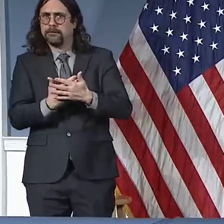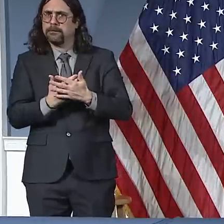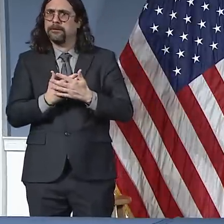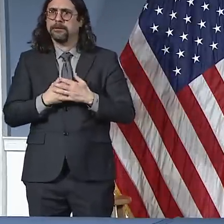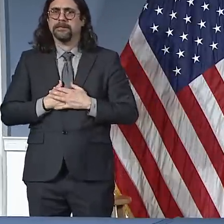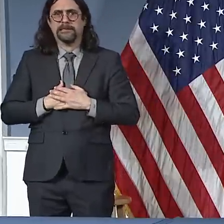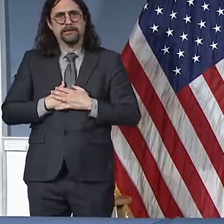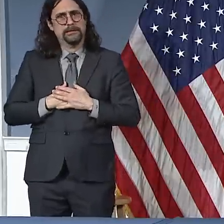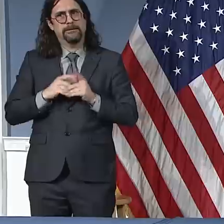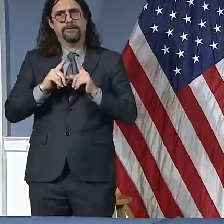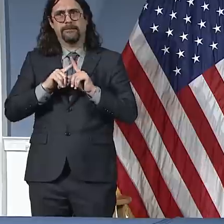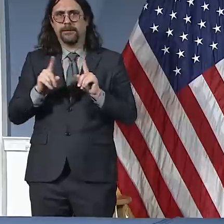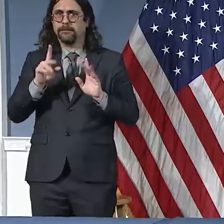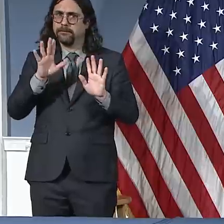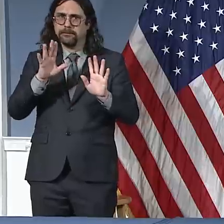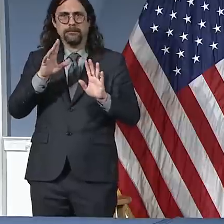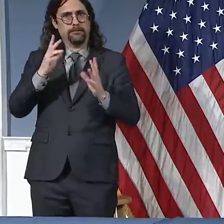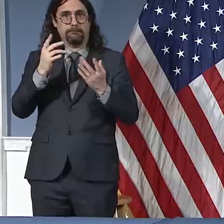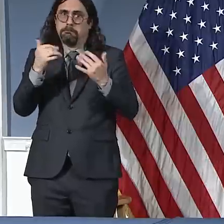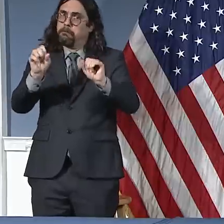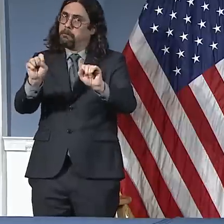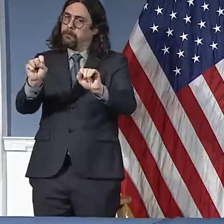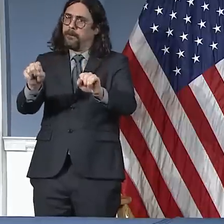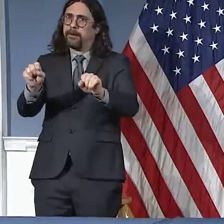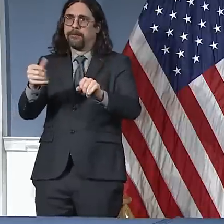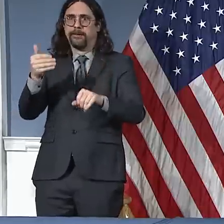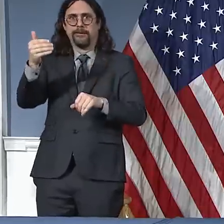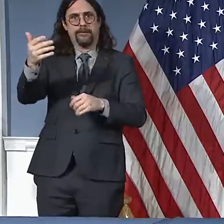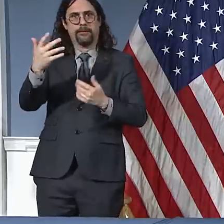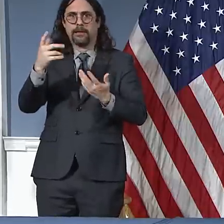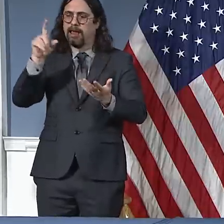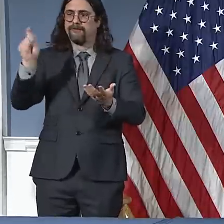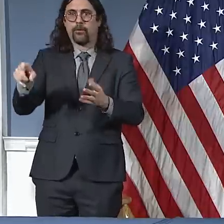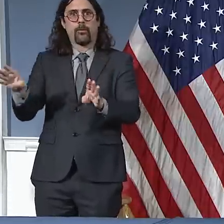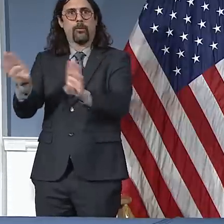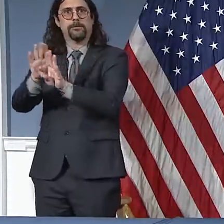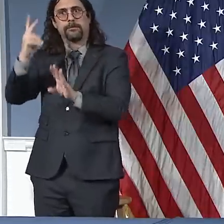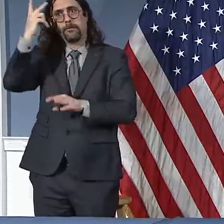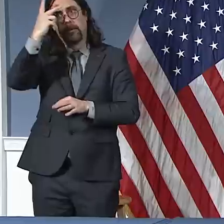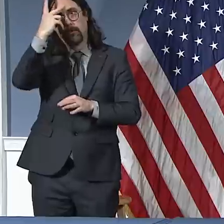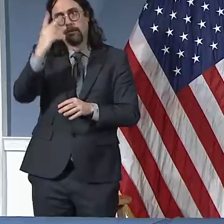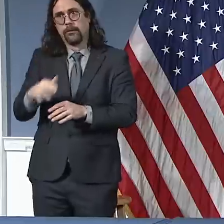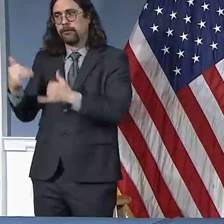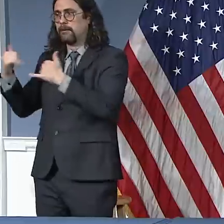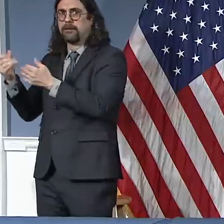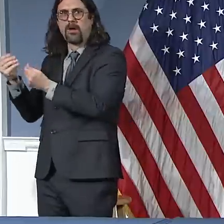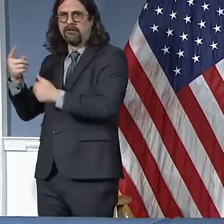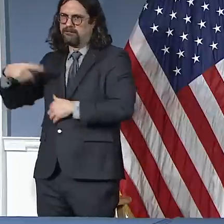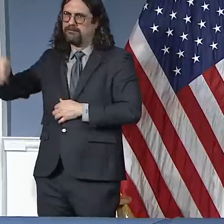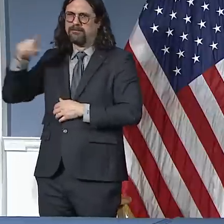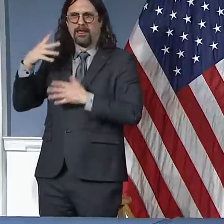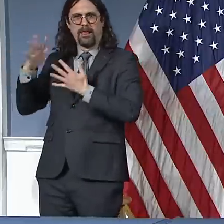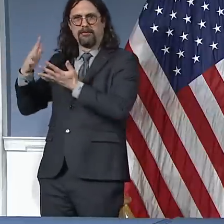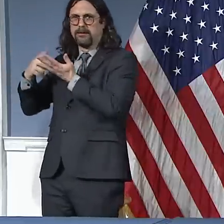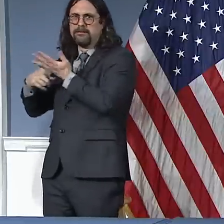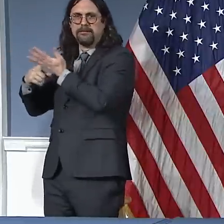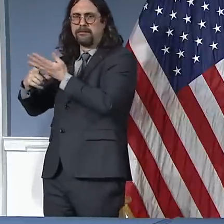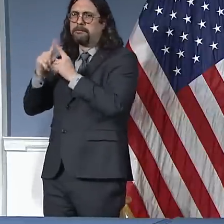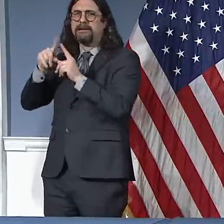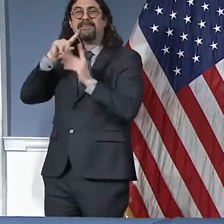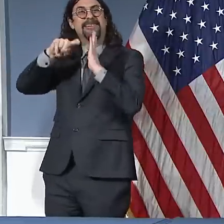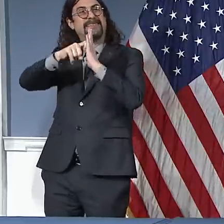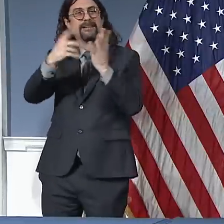for the duration of this crisis. It's not something I want to do, but it's something I'm ready to do if needed. We have agreed with the State of New York